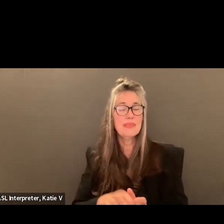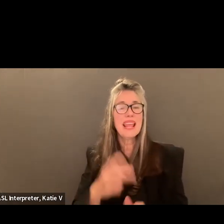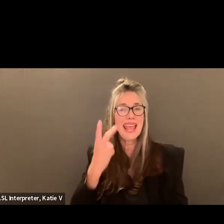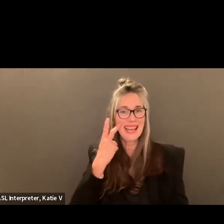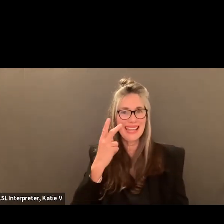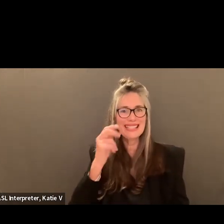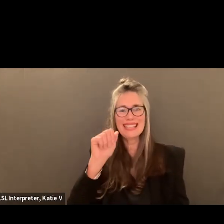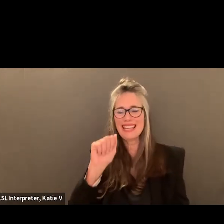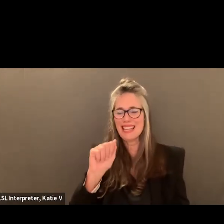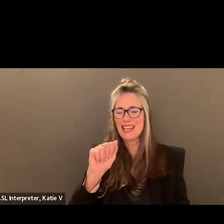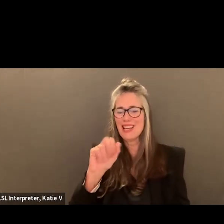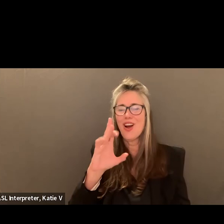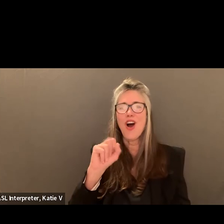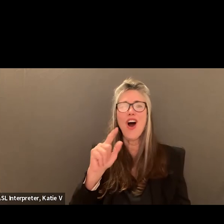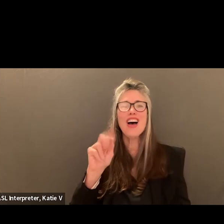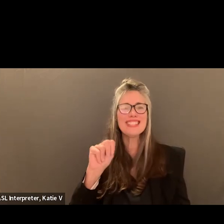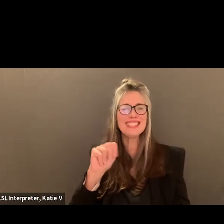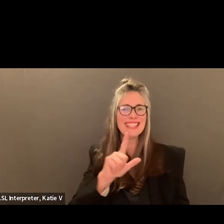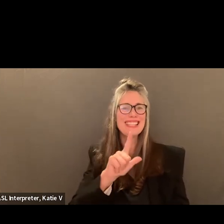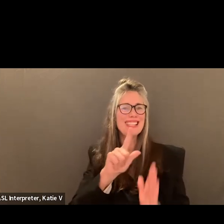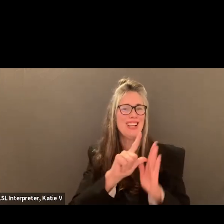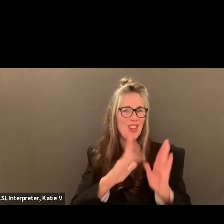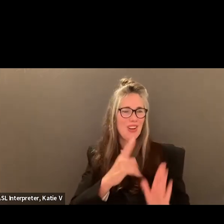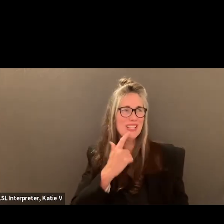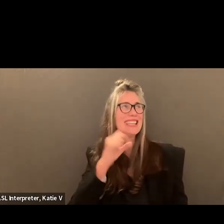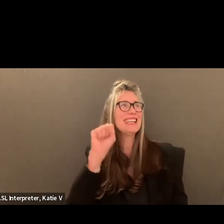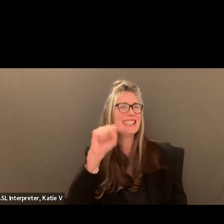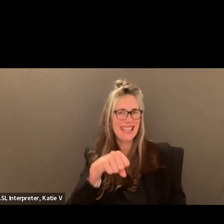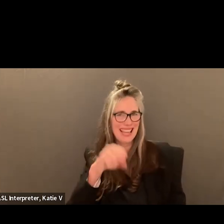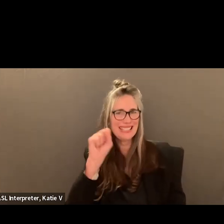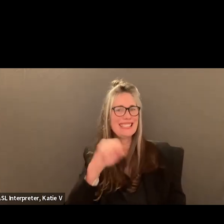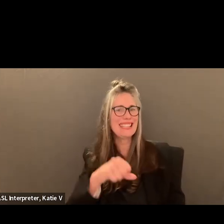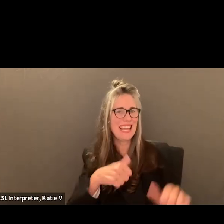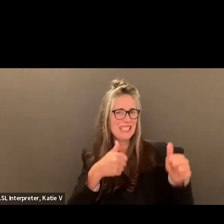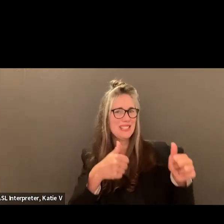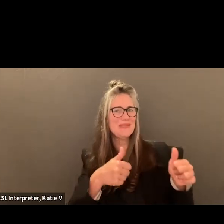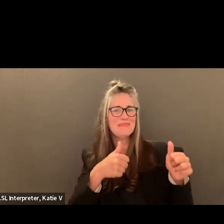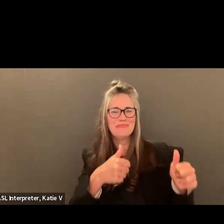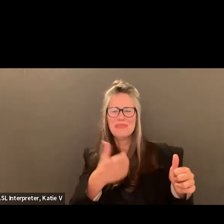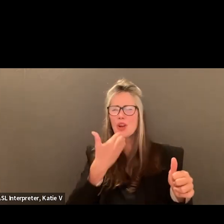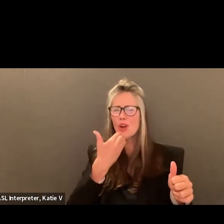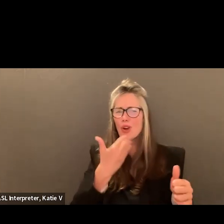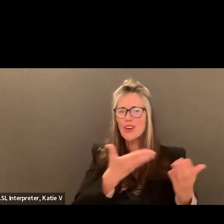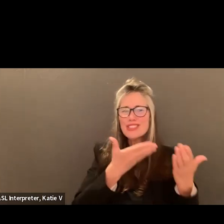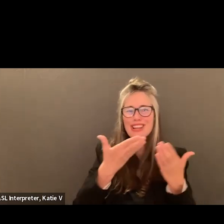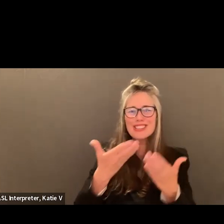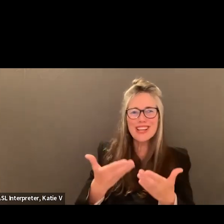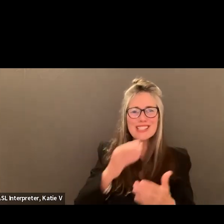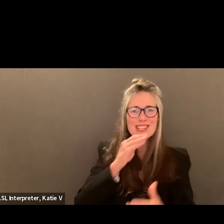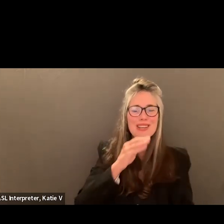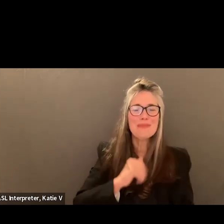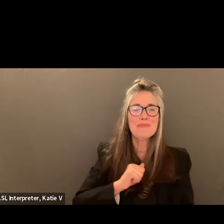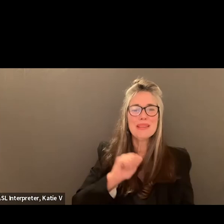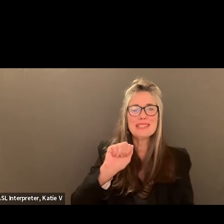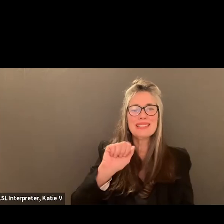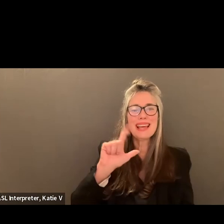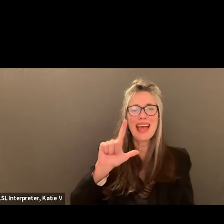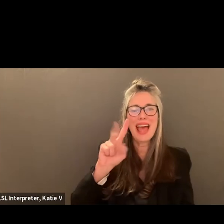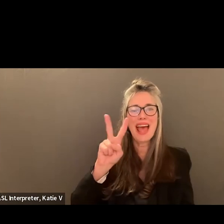he's nodding, yes, we got it. We will add that. Good suggestion, Ms. Alvarez. Thank you for that.